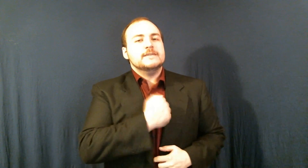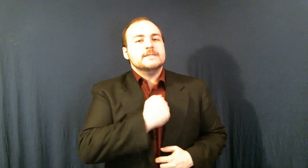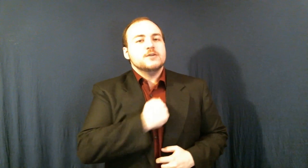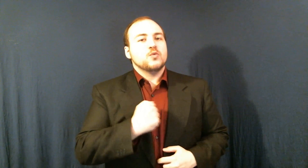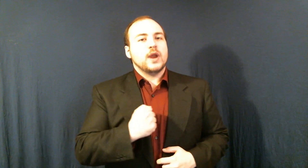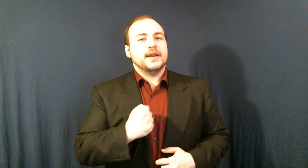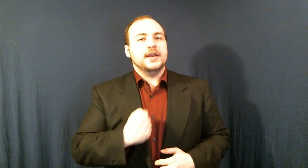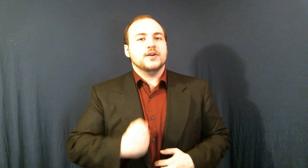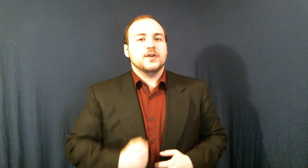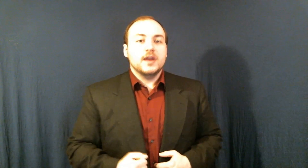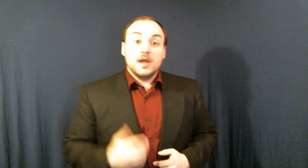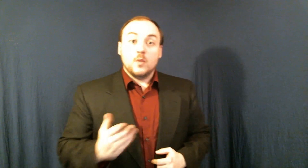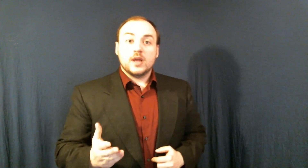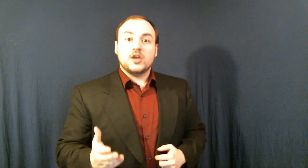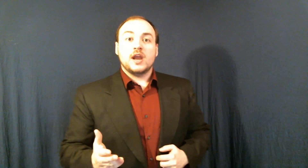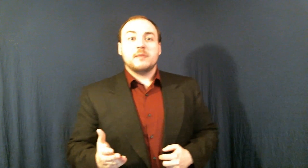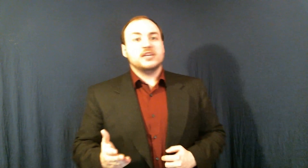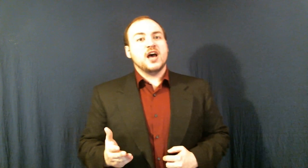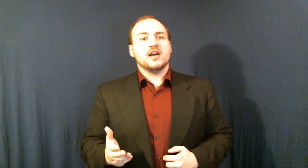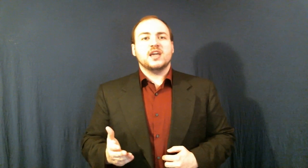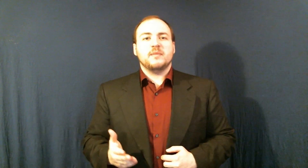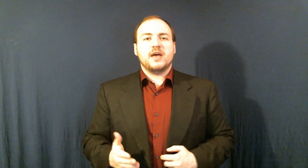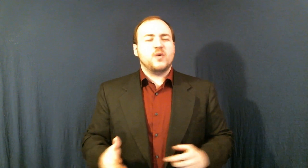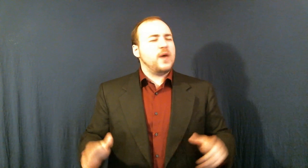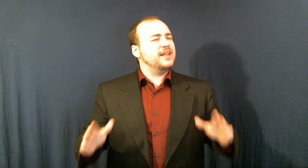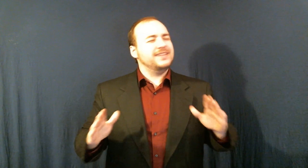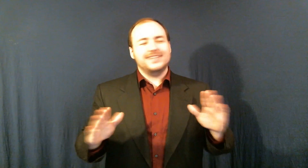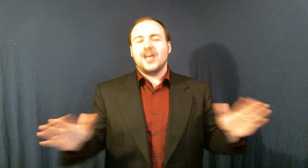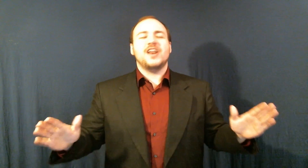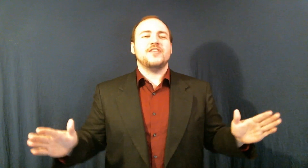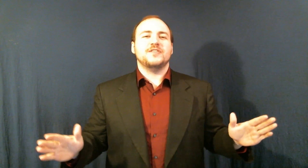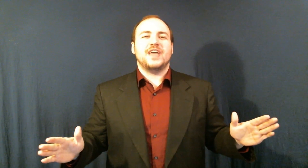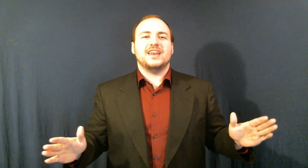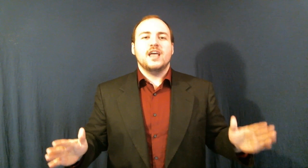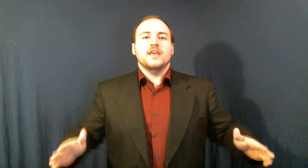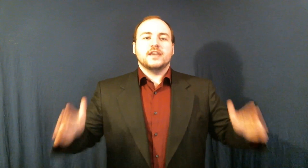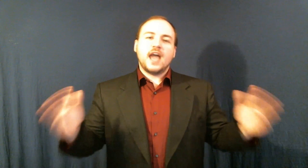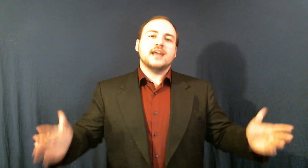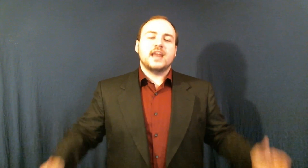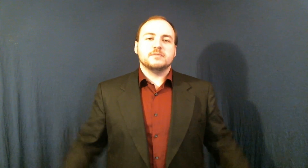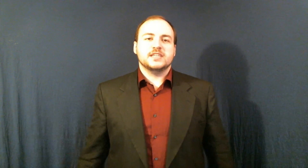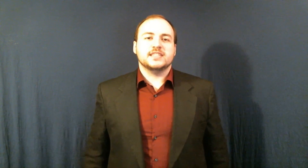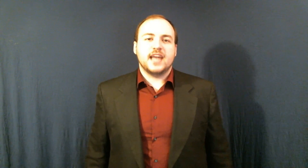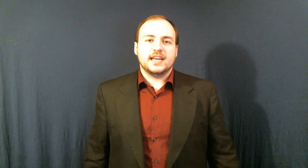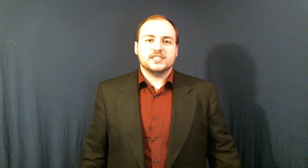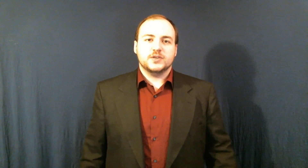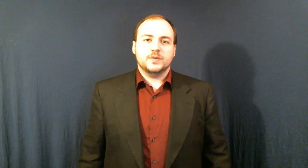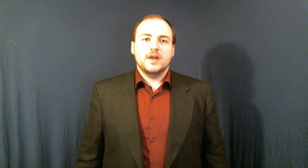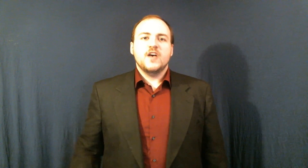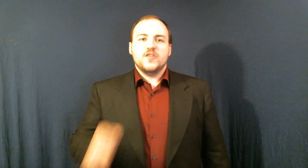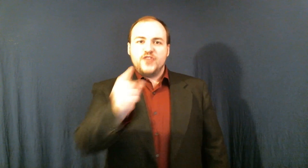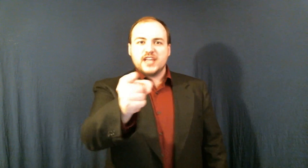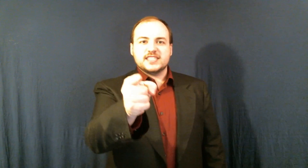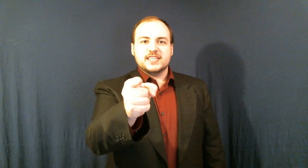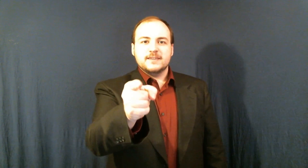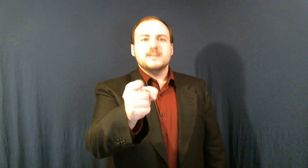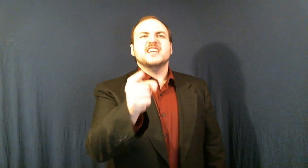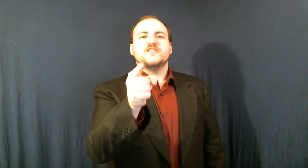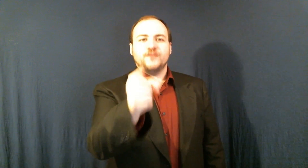right here. And what could I be talking about? Well, none other than the goddamn Cincinnati Zoo. This is